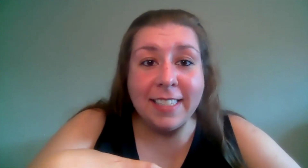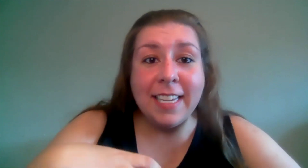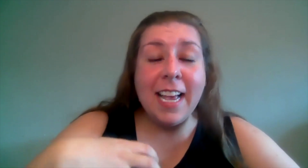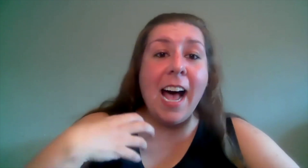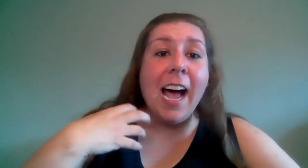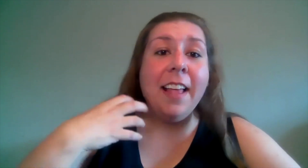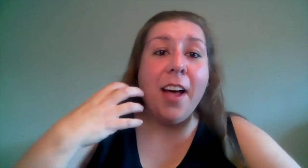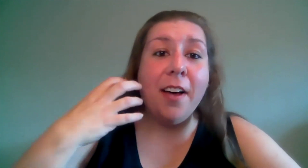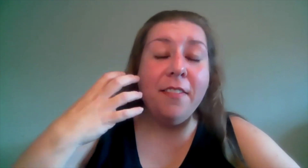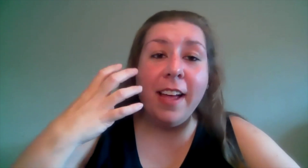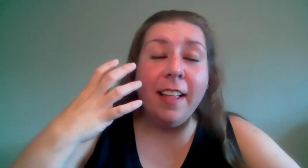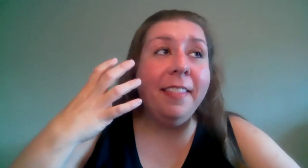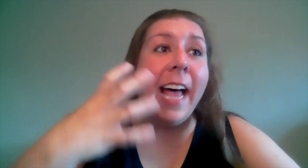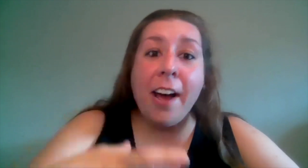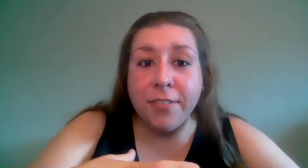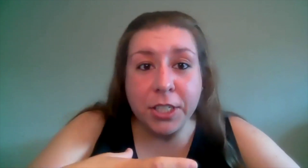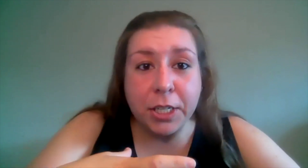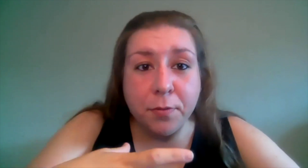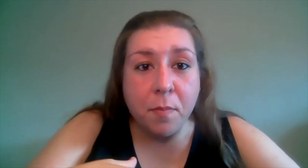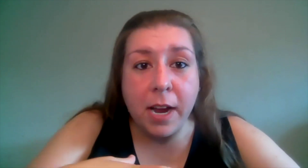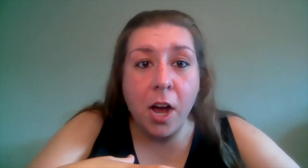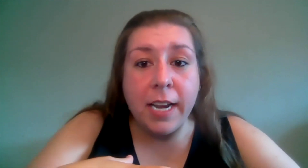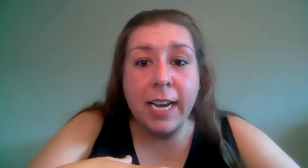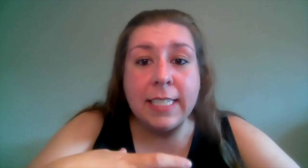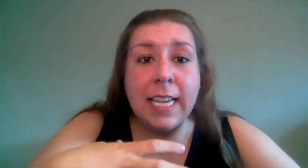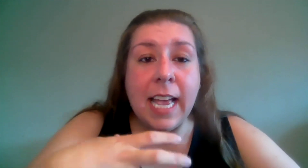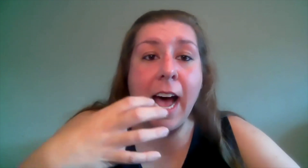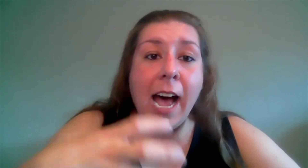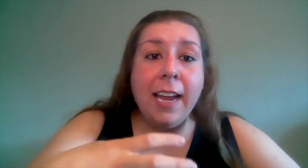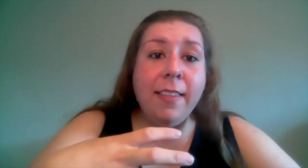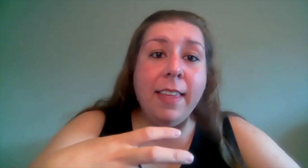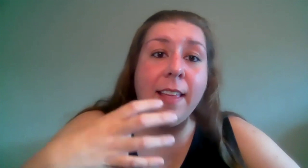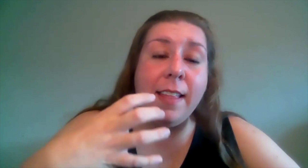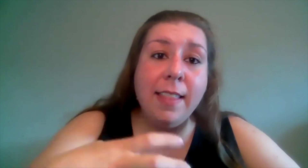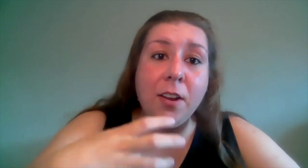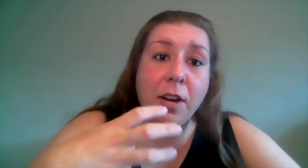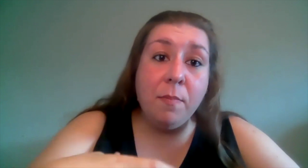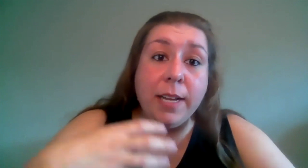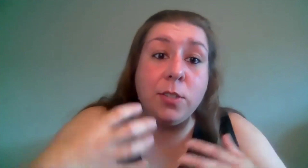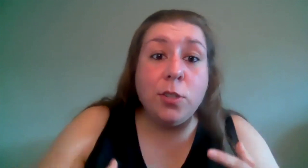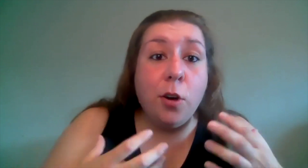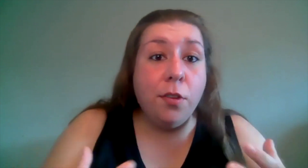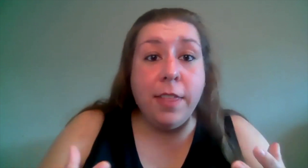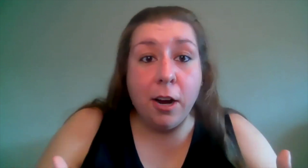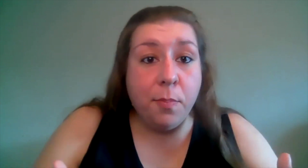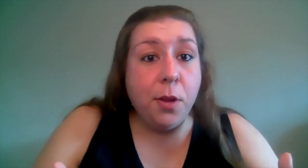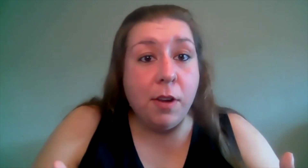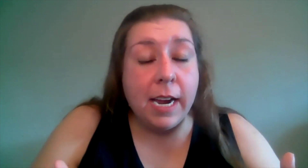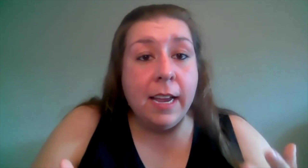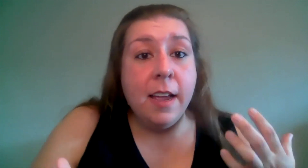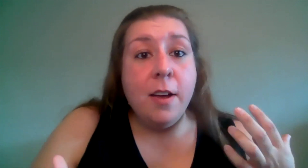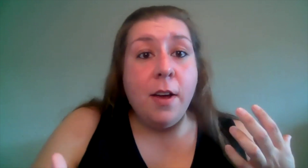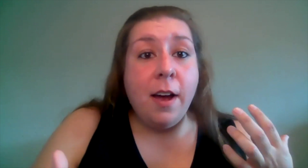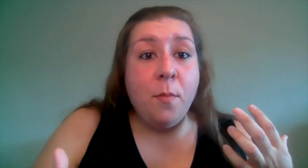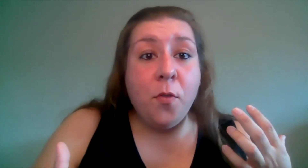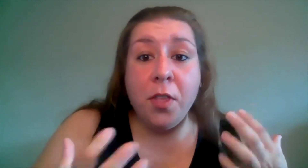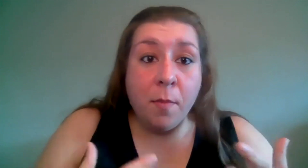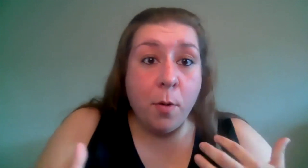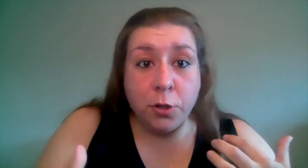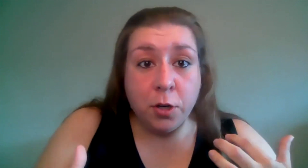i love laughter from my audience i think that theater can be so therapeutic for the emotional